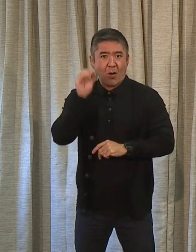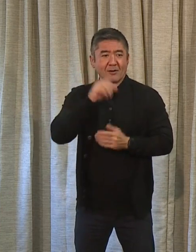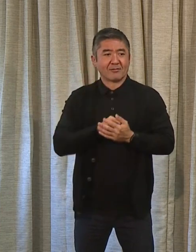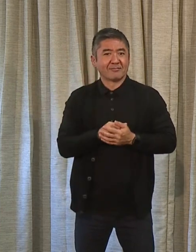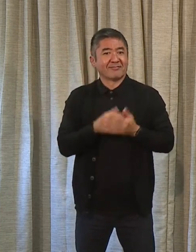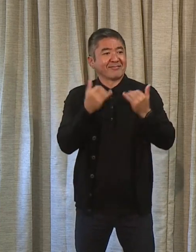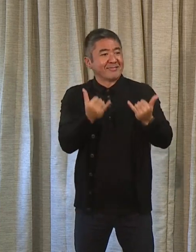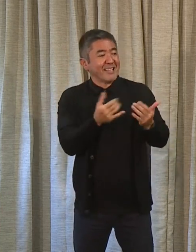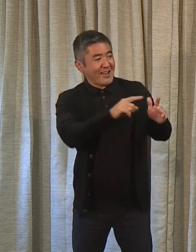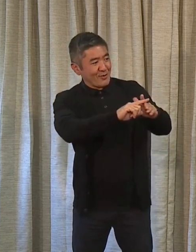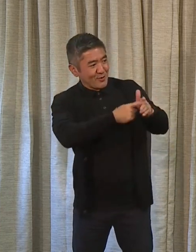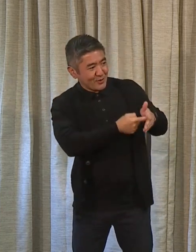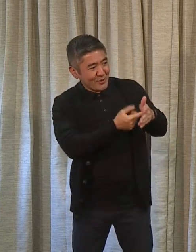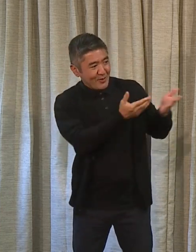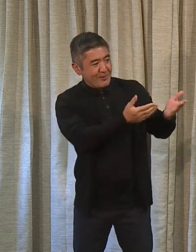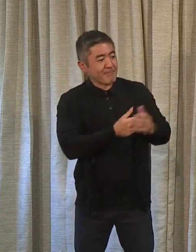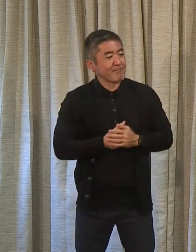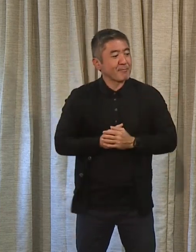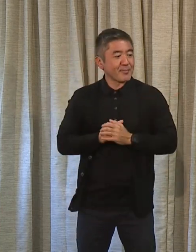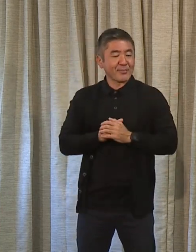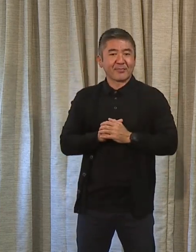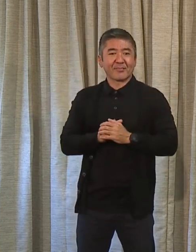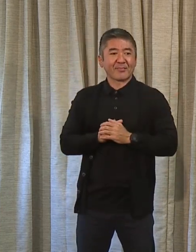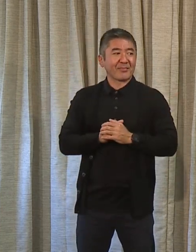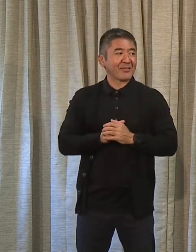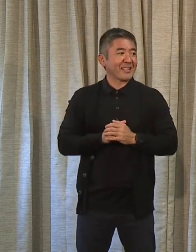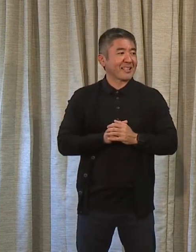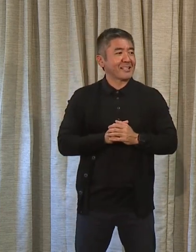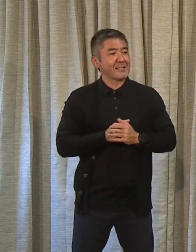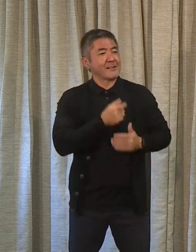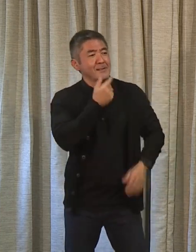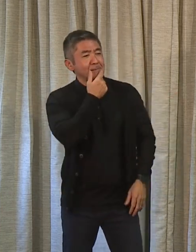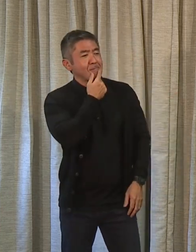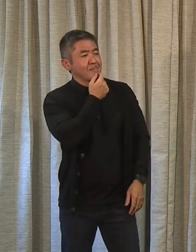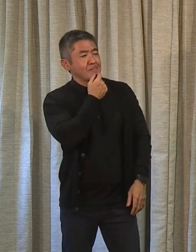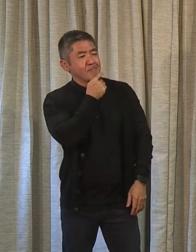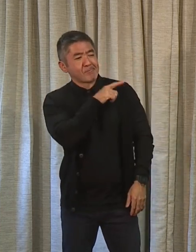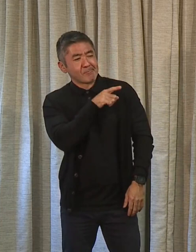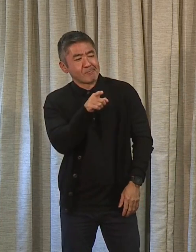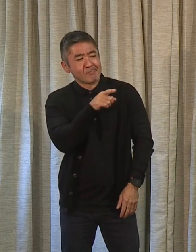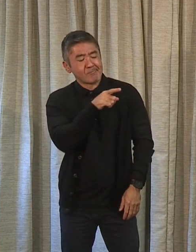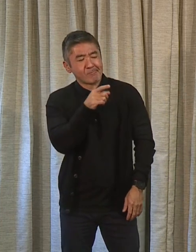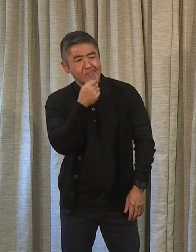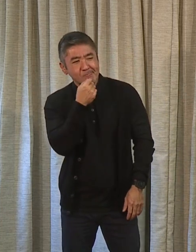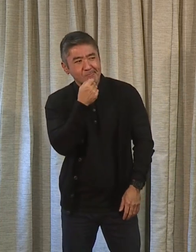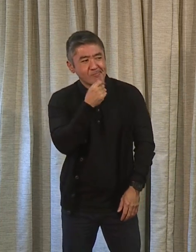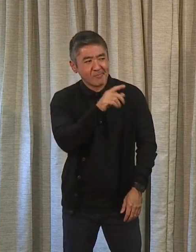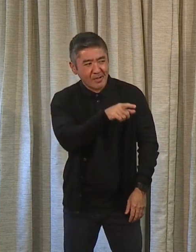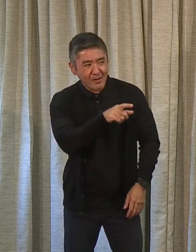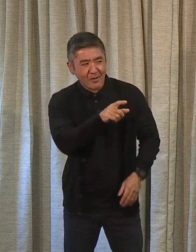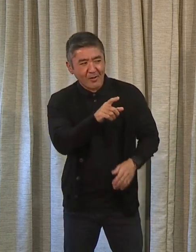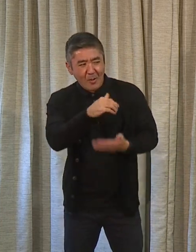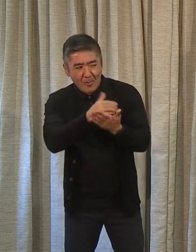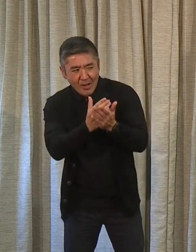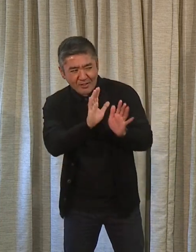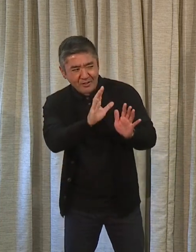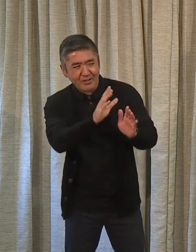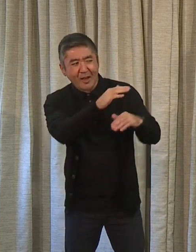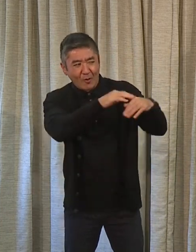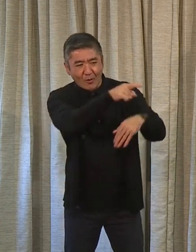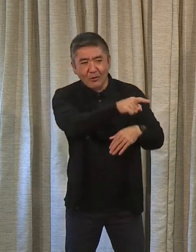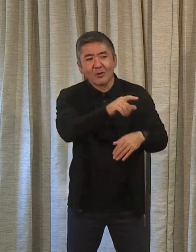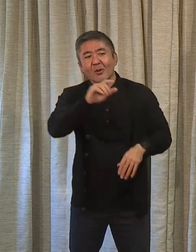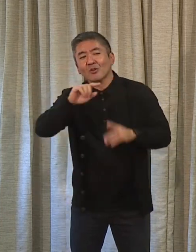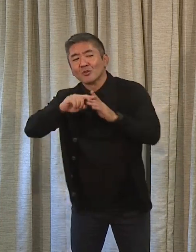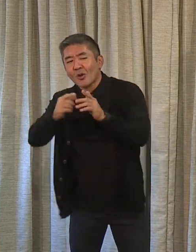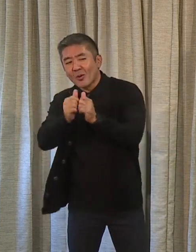said, I'd really like to start off with, I'm going to bring up, let's see. We're going to leave you alone here. We'll get into the budgetary matters. We'll call you up. Alex, we'll